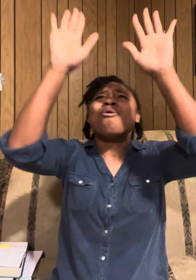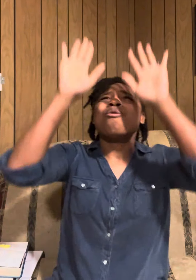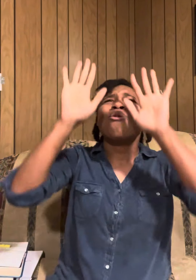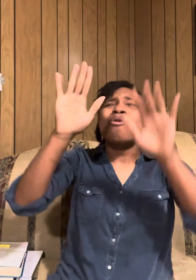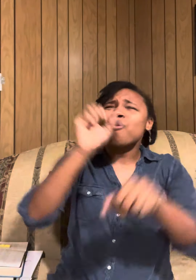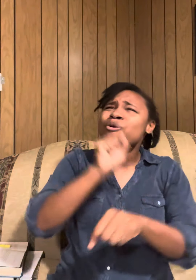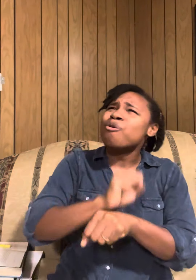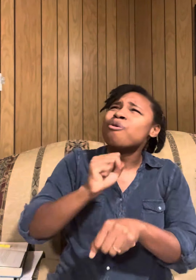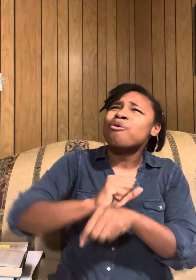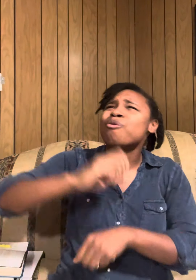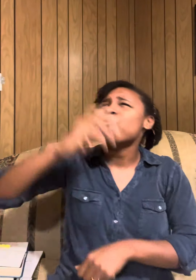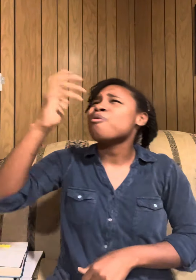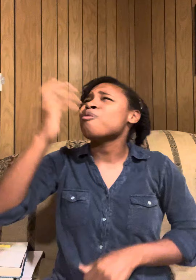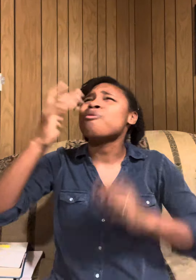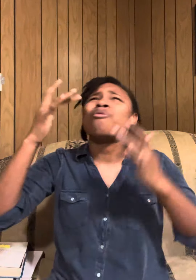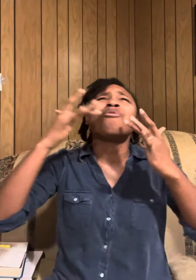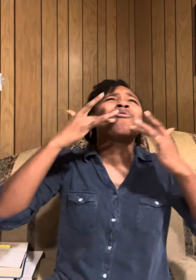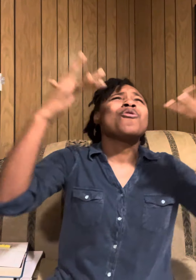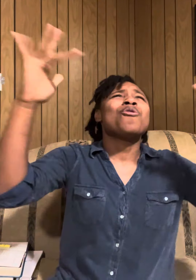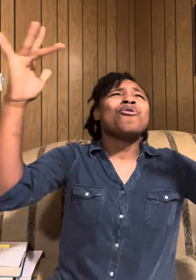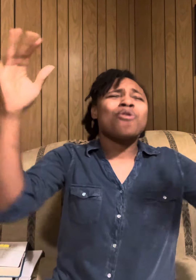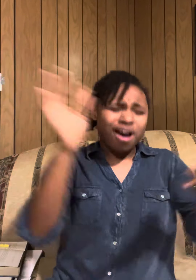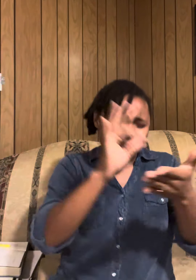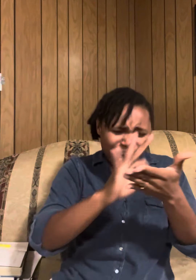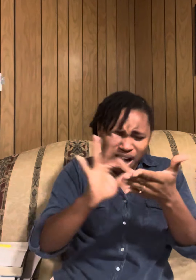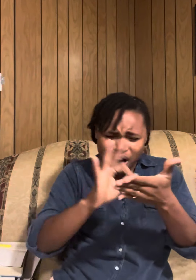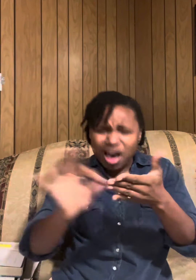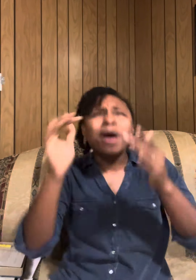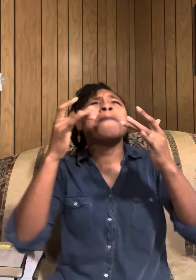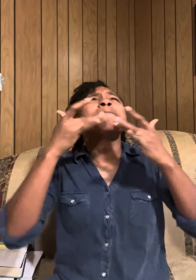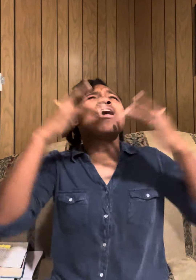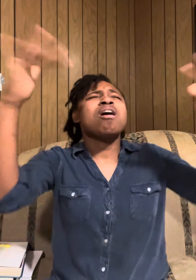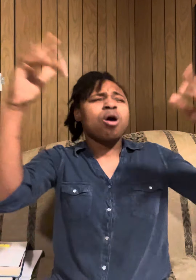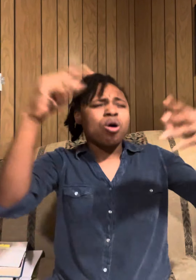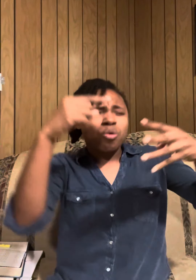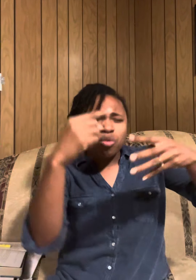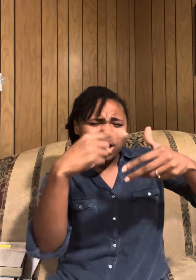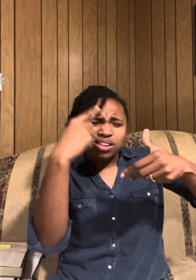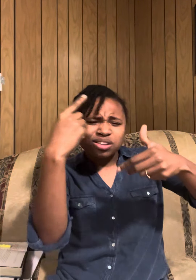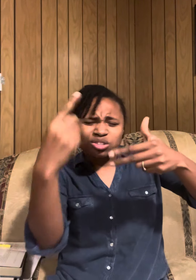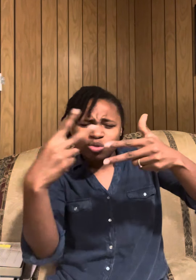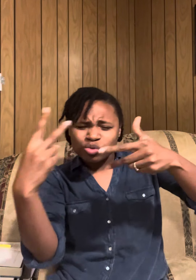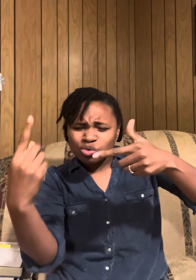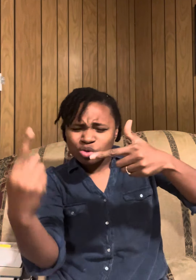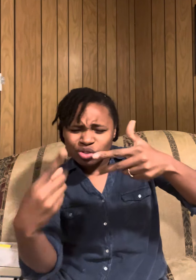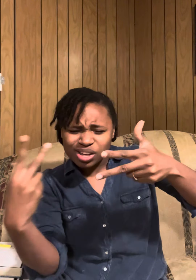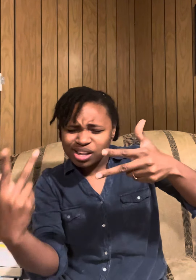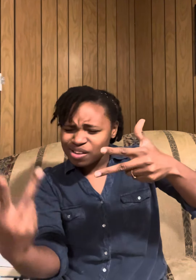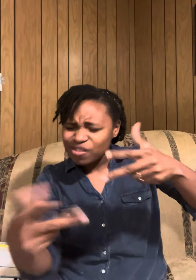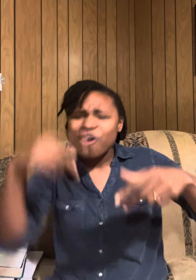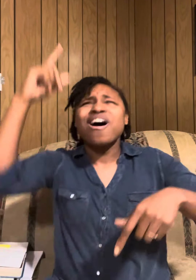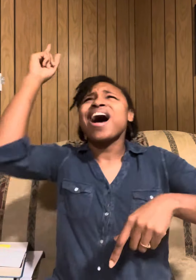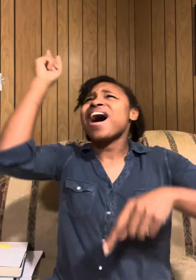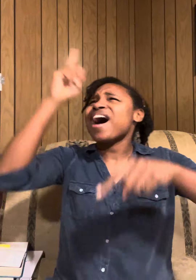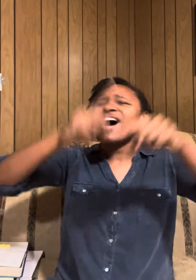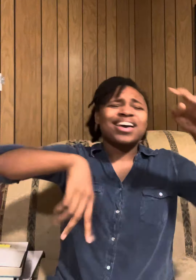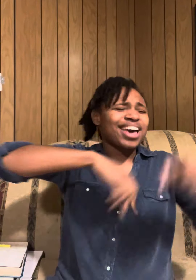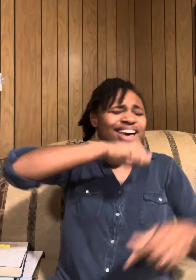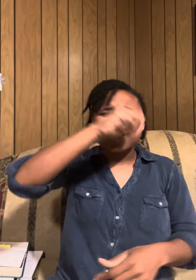Miracles, miracles Count your miracles One, two, three, four I can't